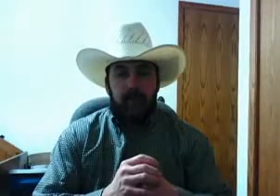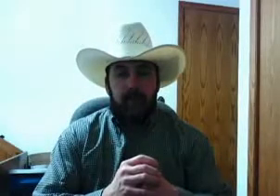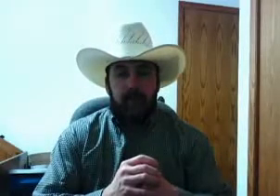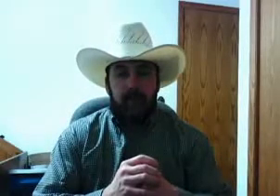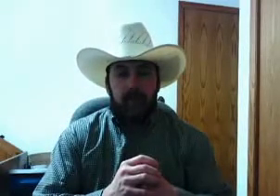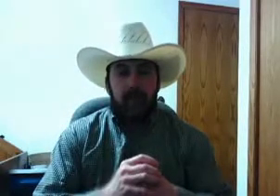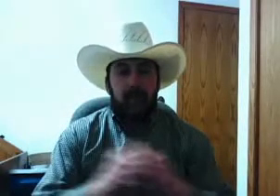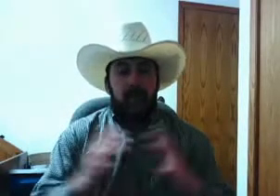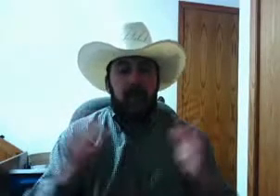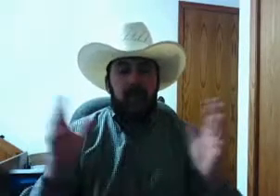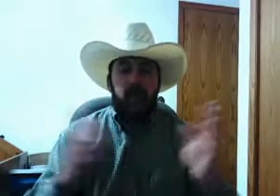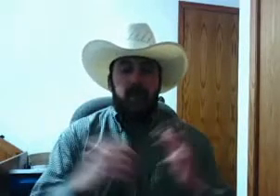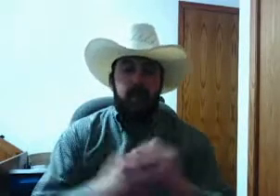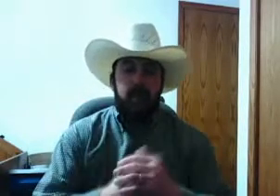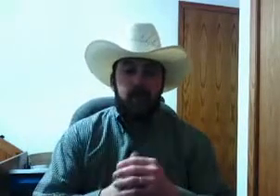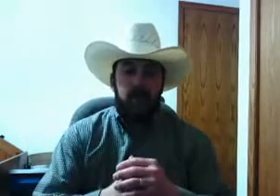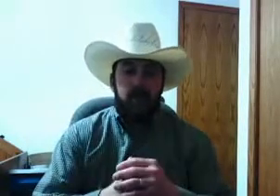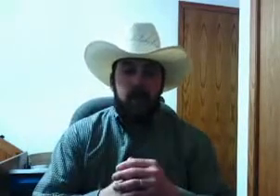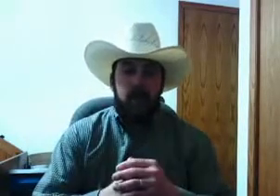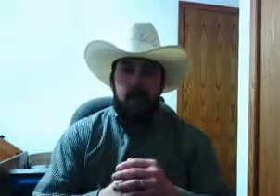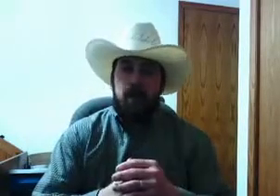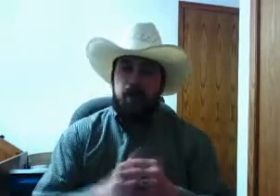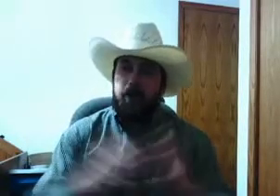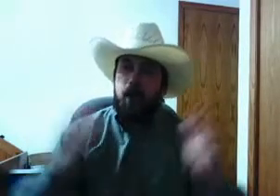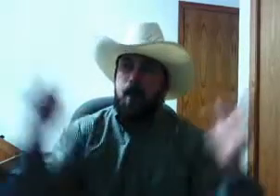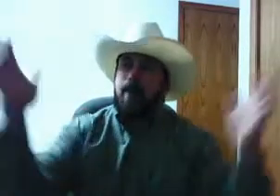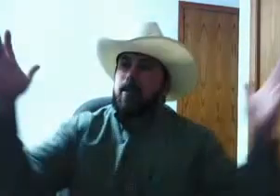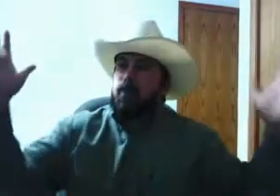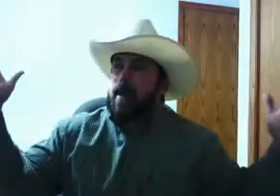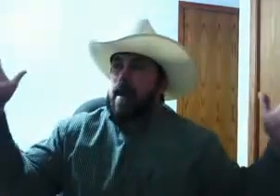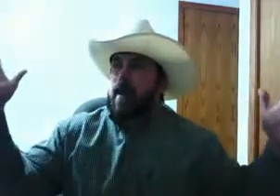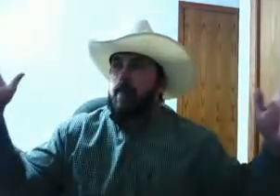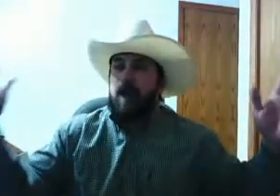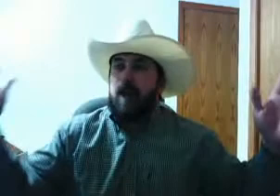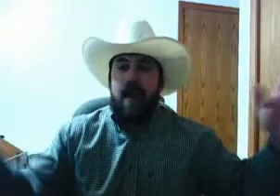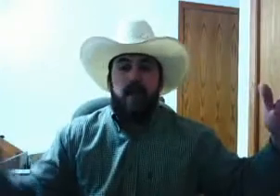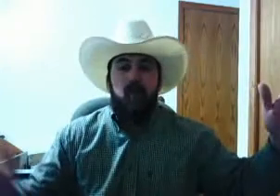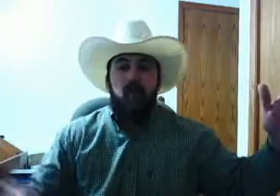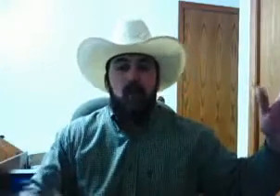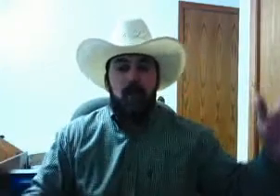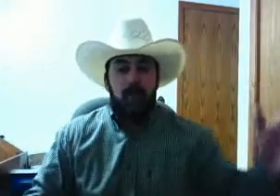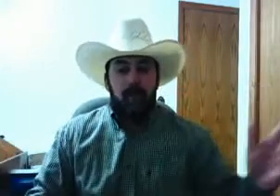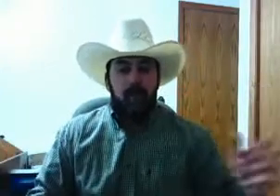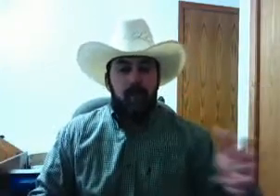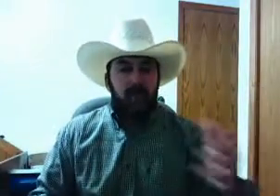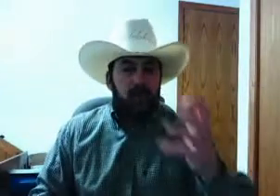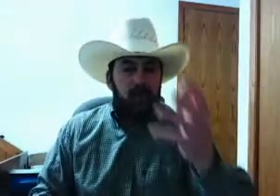in today's generation. There's no way this redneck with the hat on can be telling the truth.